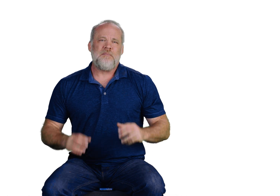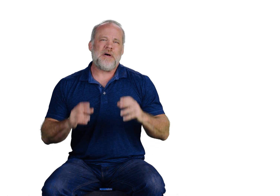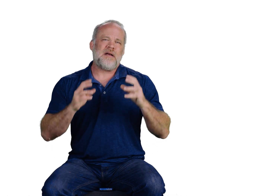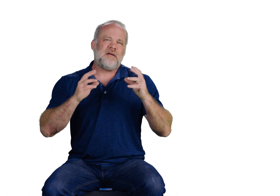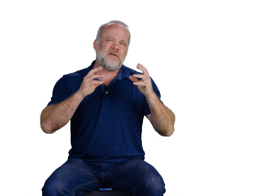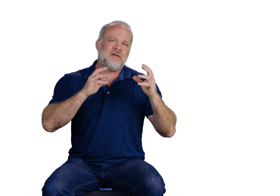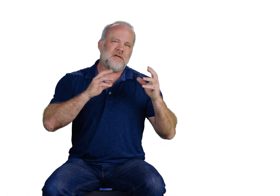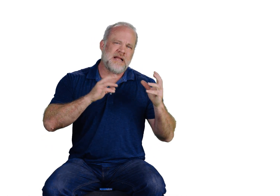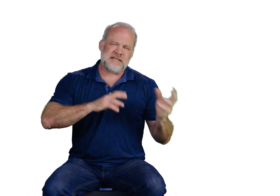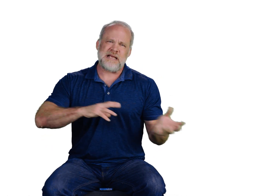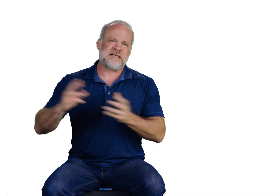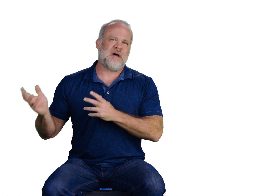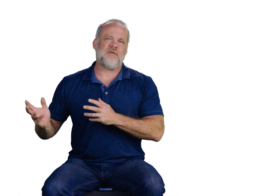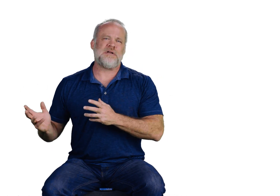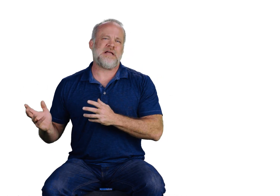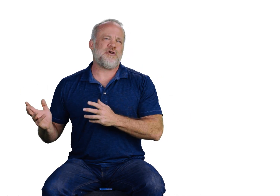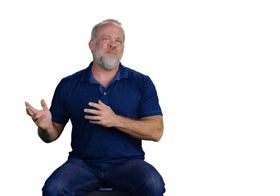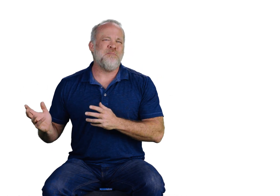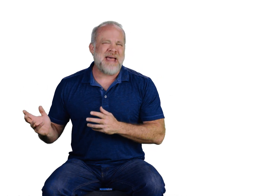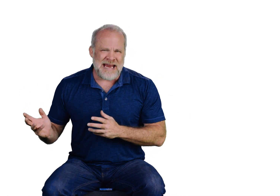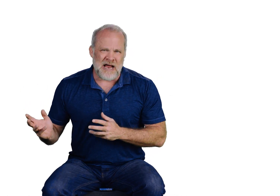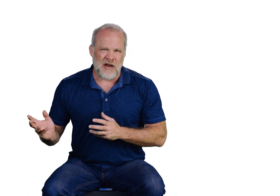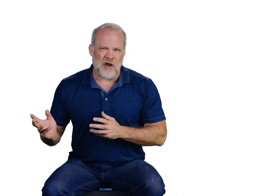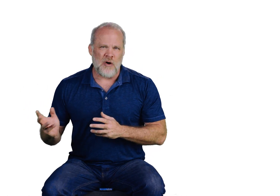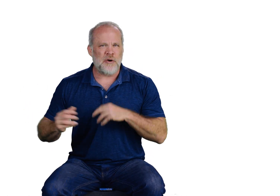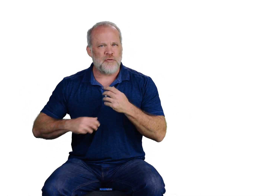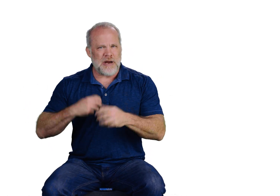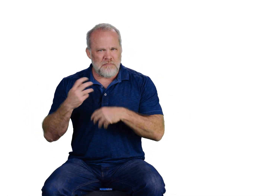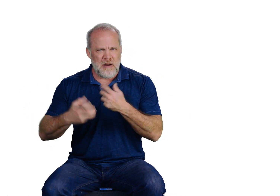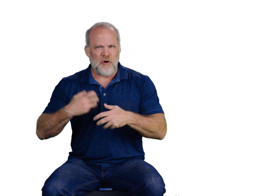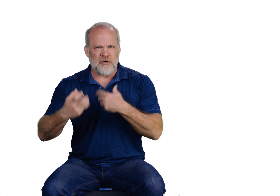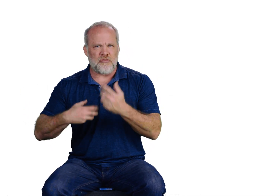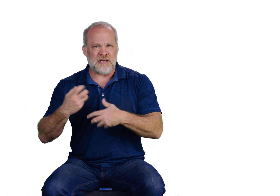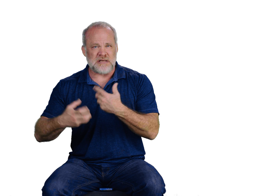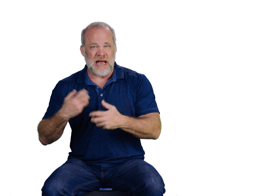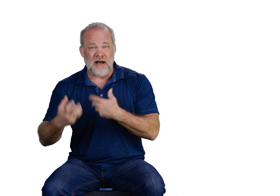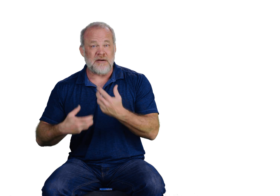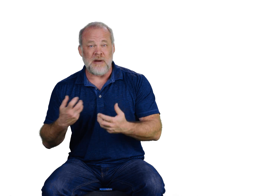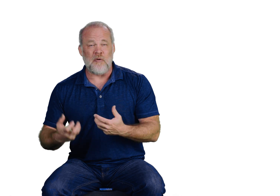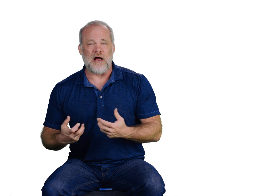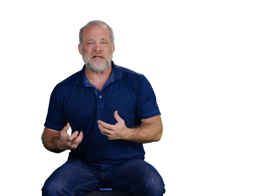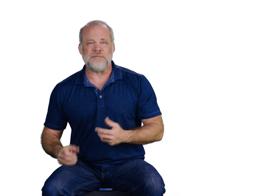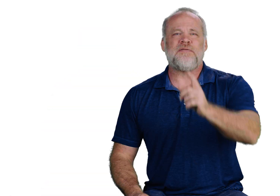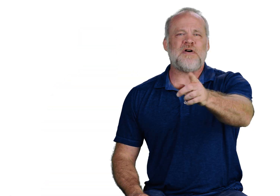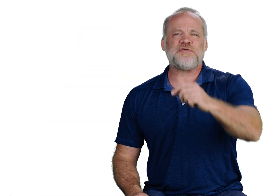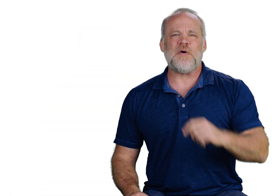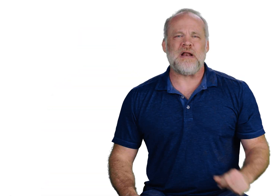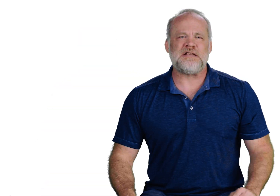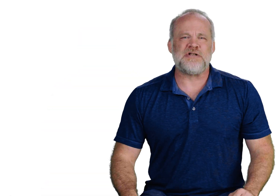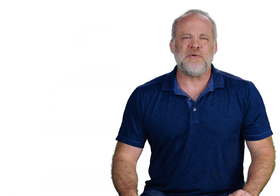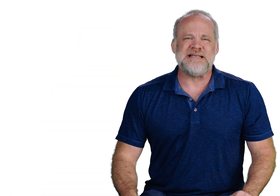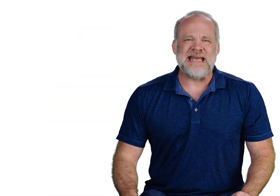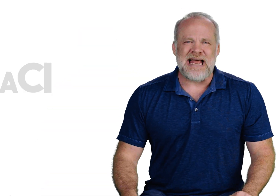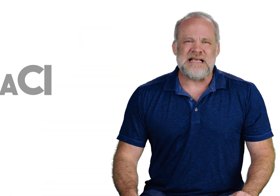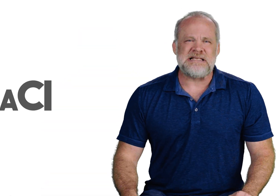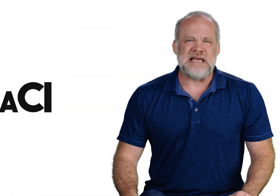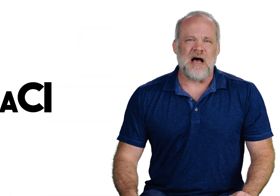But let's take some other ones that you may not know and create memory tricks on how to memorize them. The first one that let's do is NaCl.